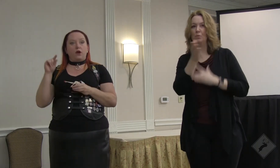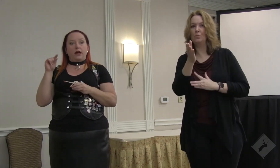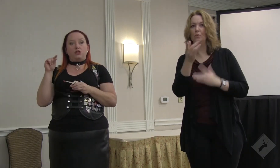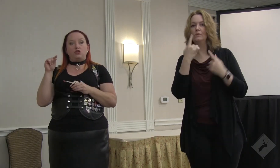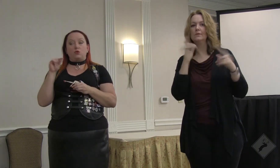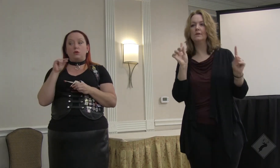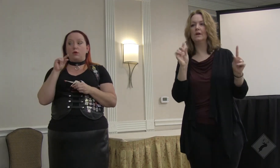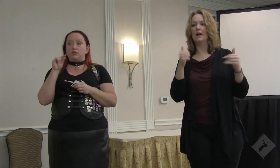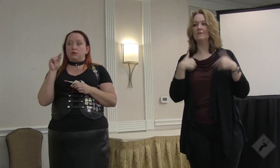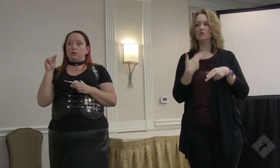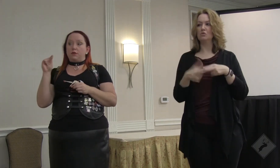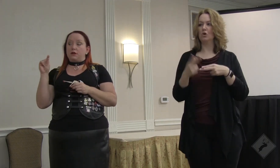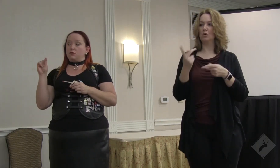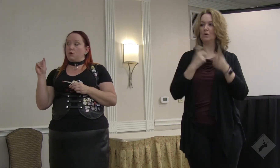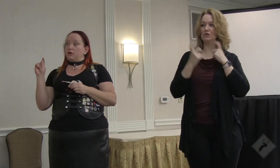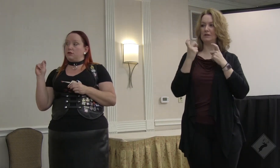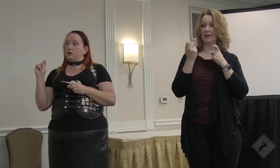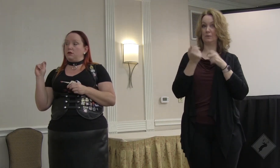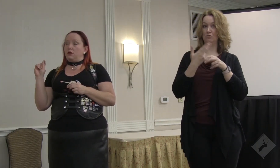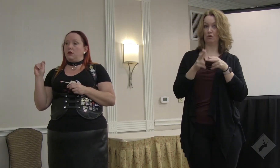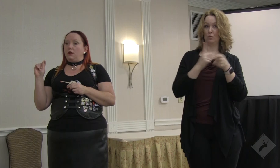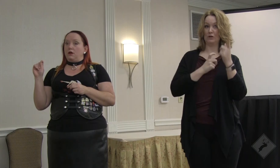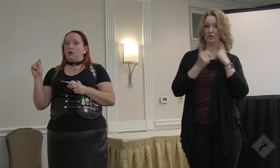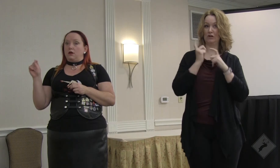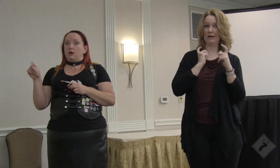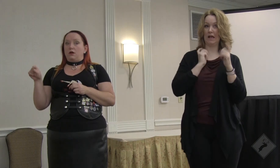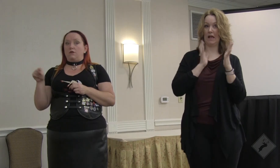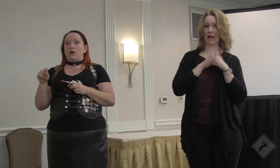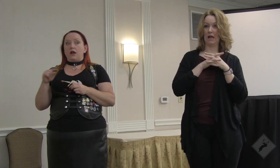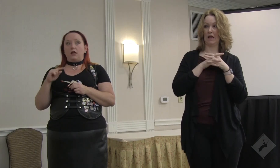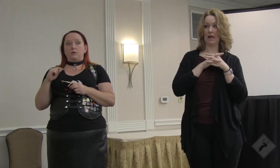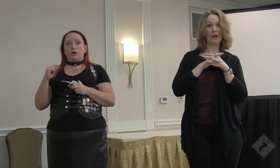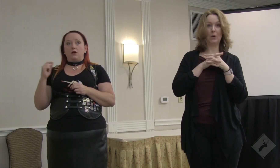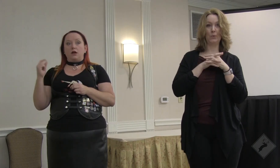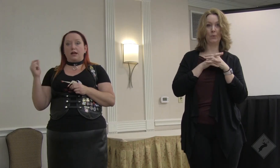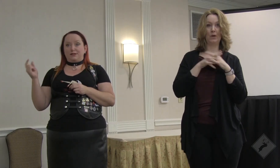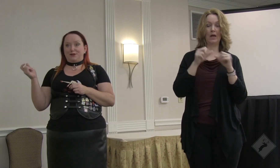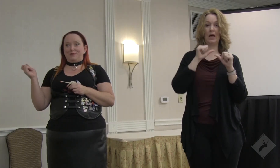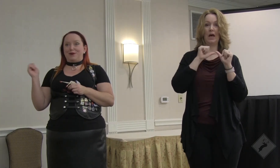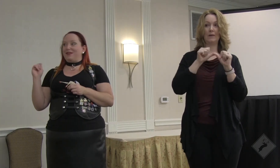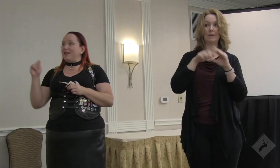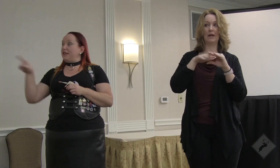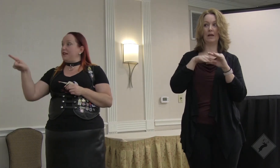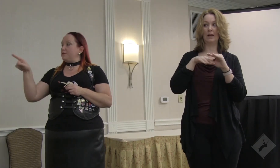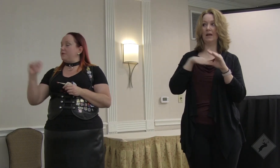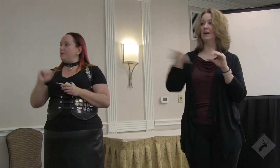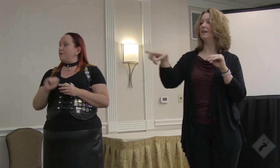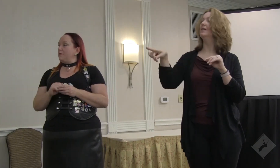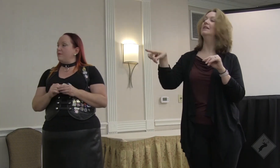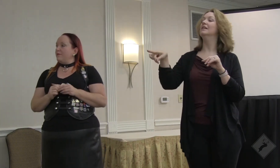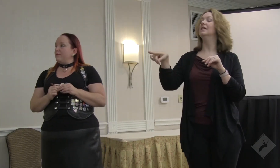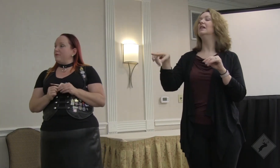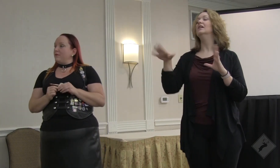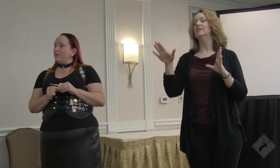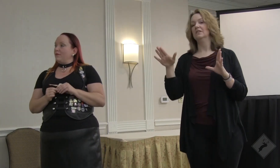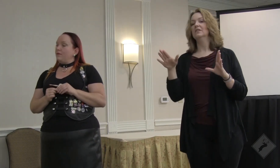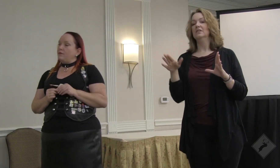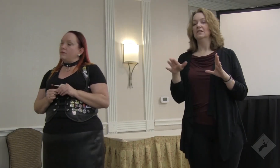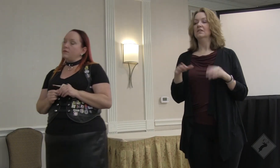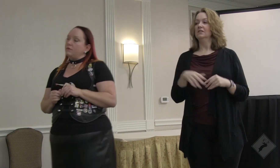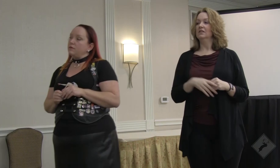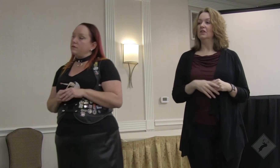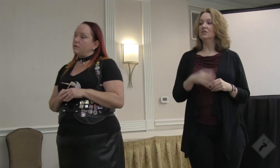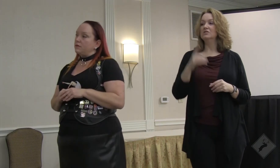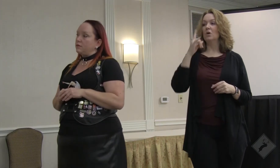time left for a short question. Anybody have a short question? If not, I can keep talking. guess I'll keep talking then. Yes? short it'll be, but in the case